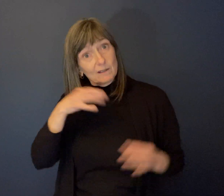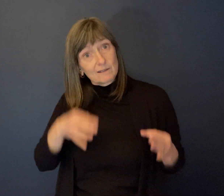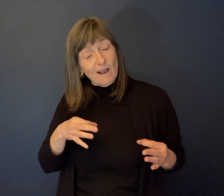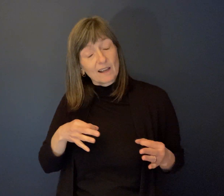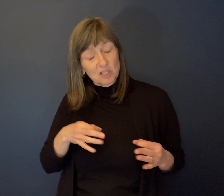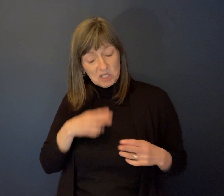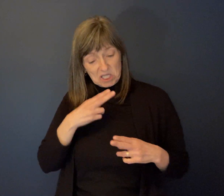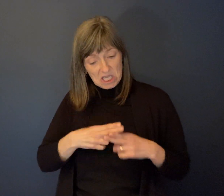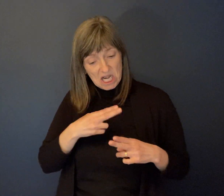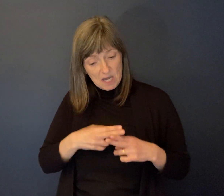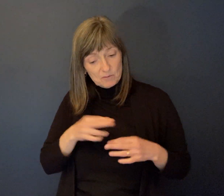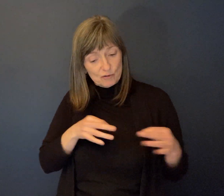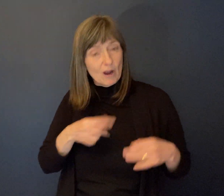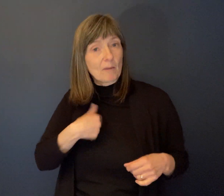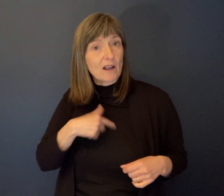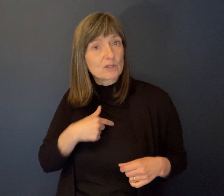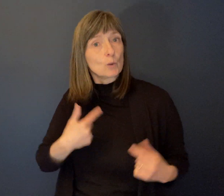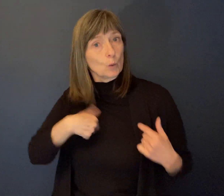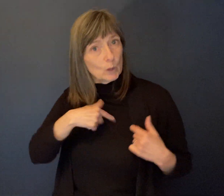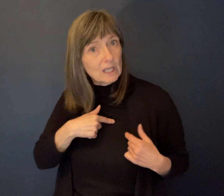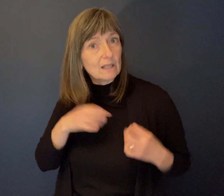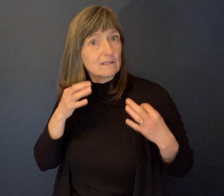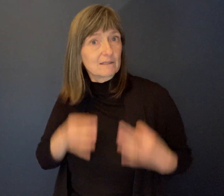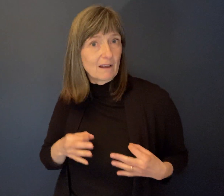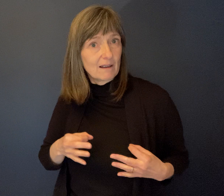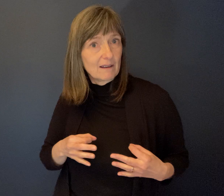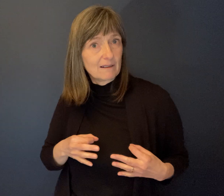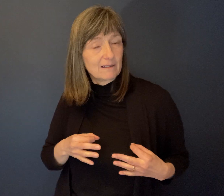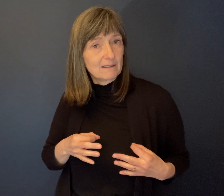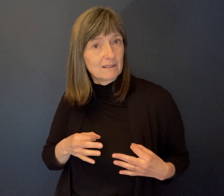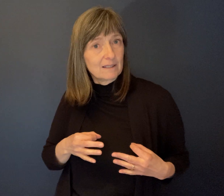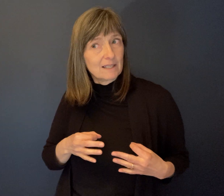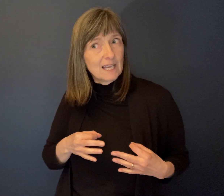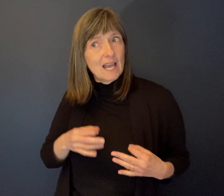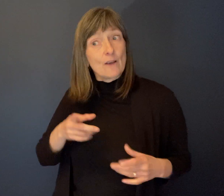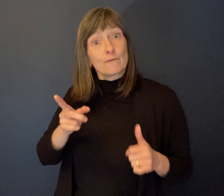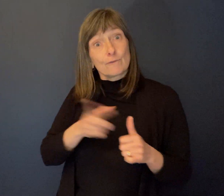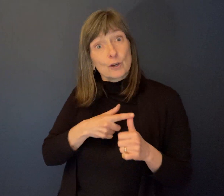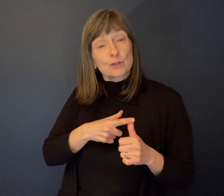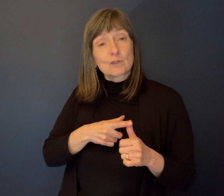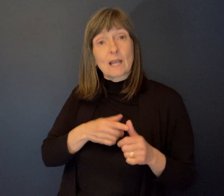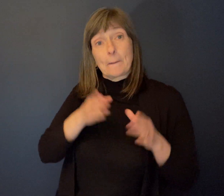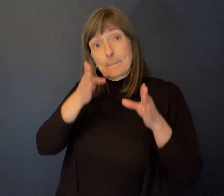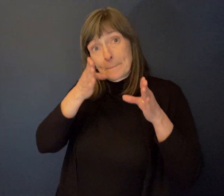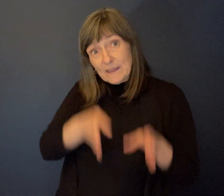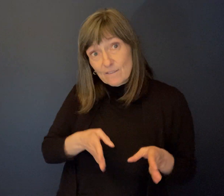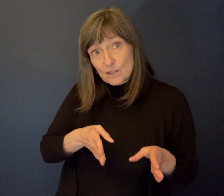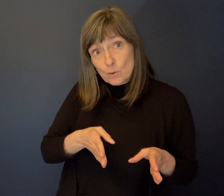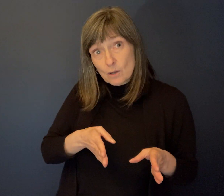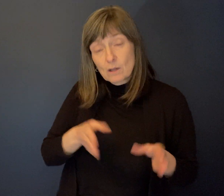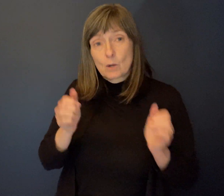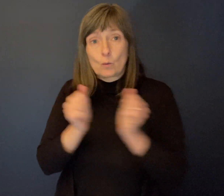described who we were. And it was so important to say that we are individuals with disabilities. We're not disabled people.